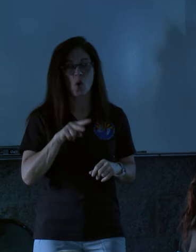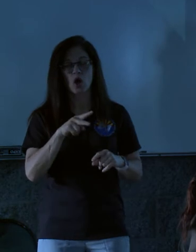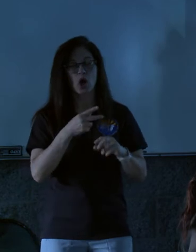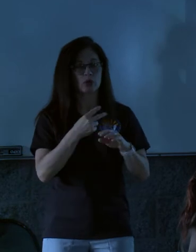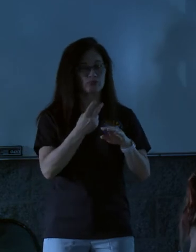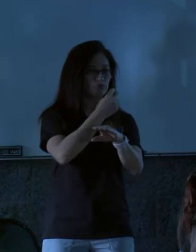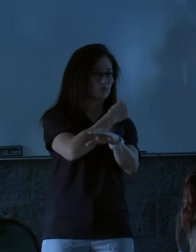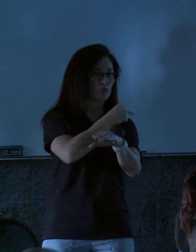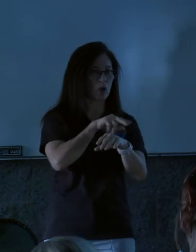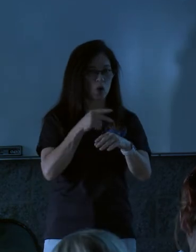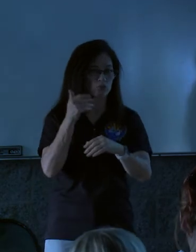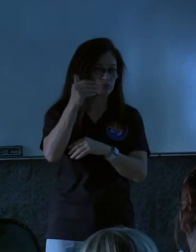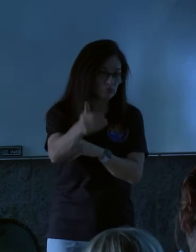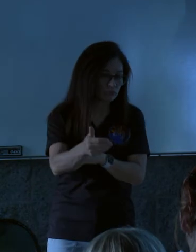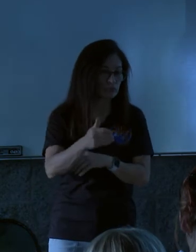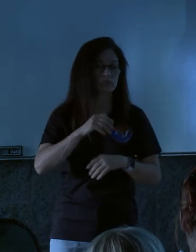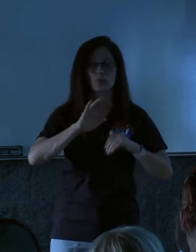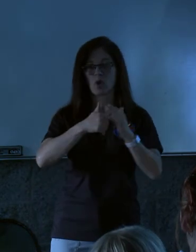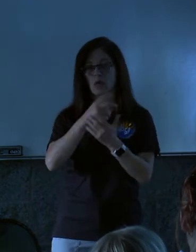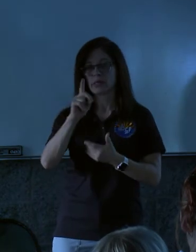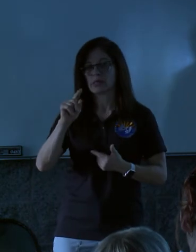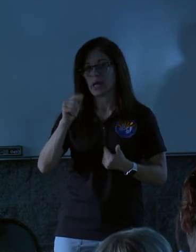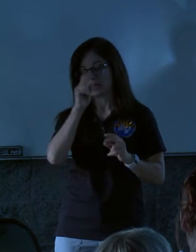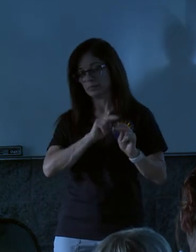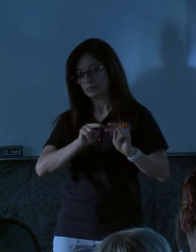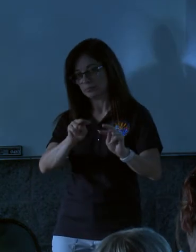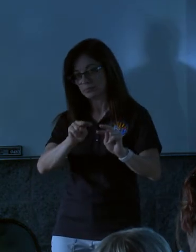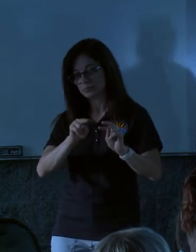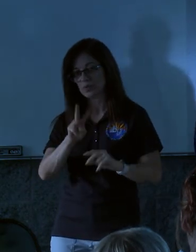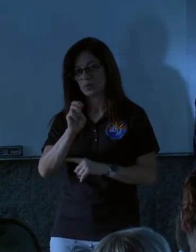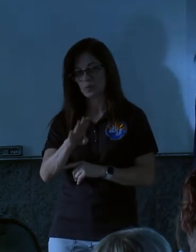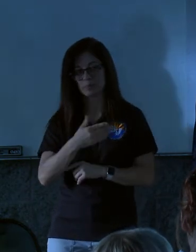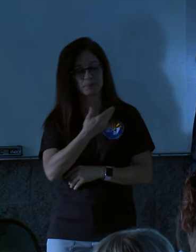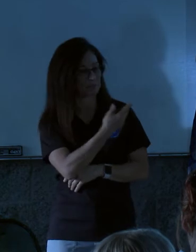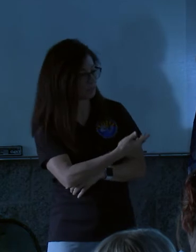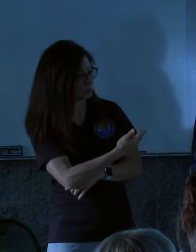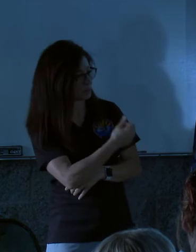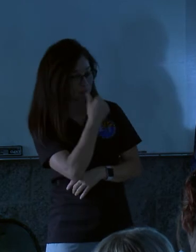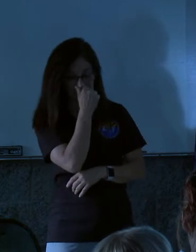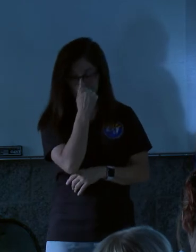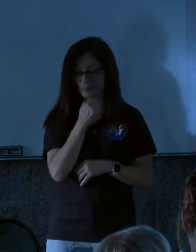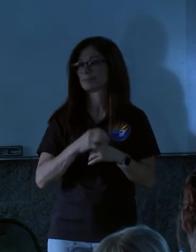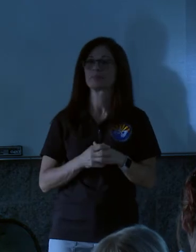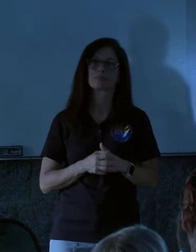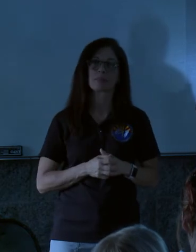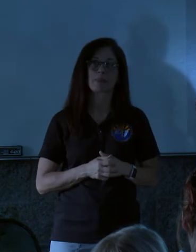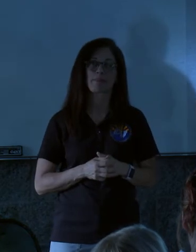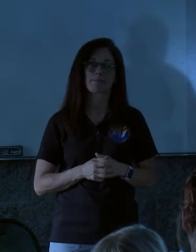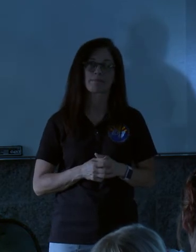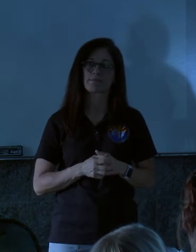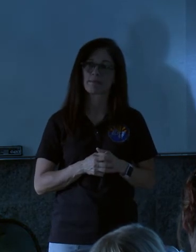time, all of that data can be viewed at this website right here. And I encourage you